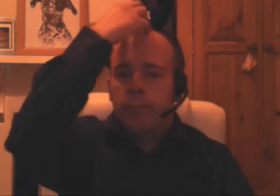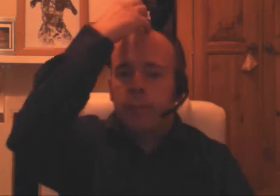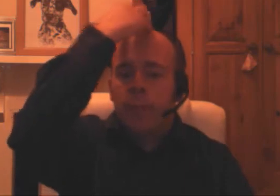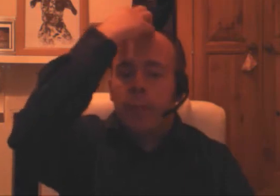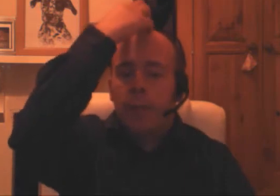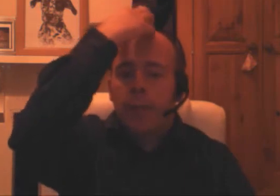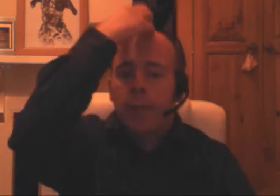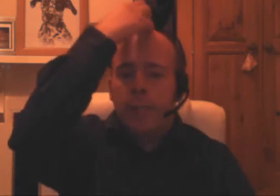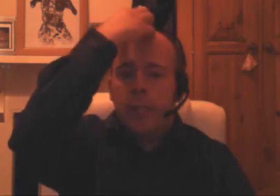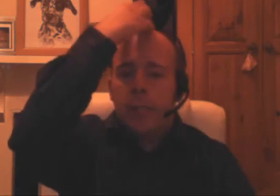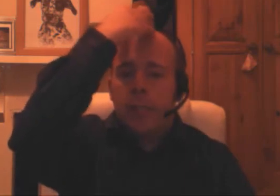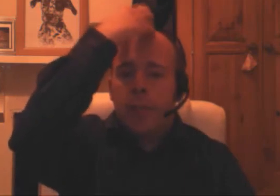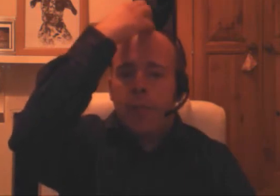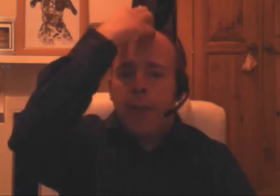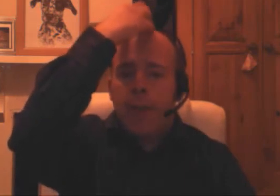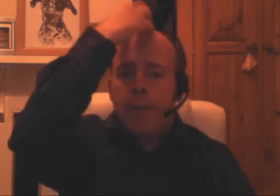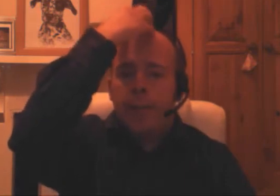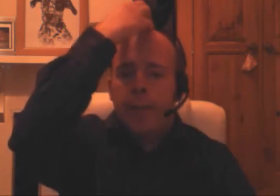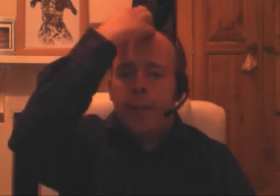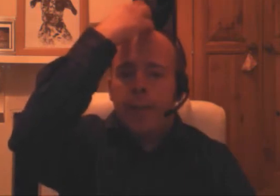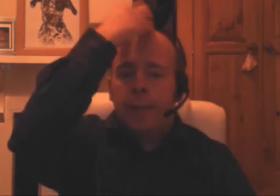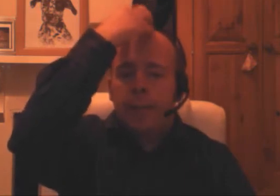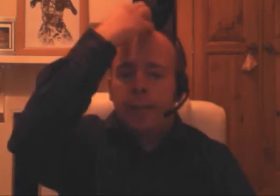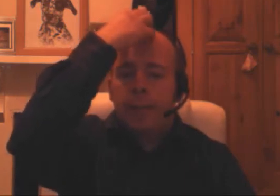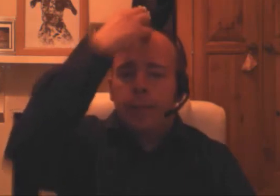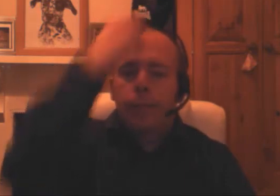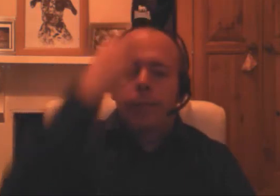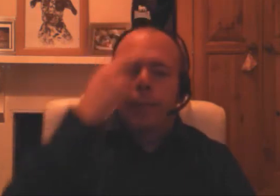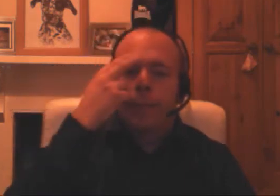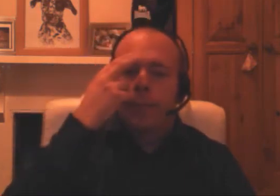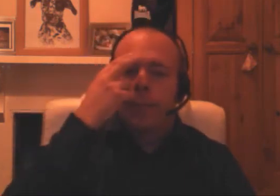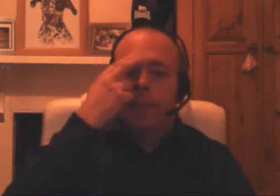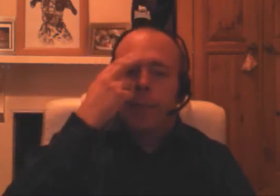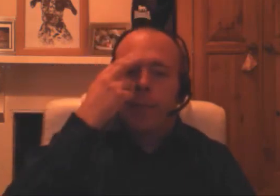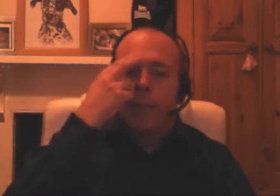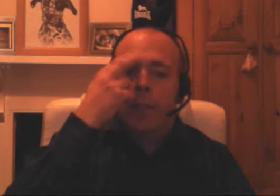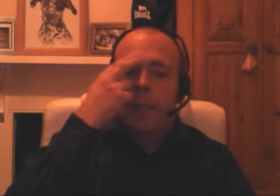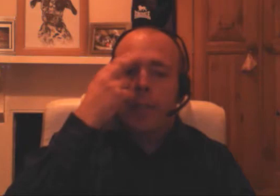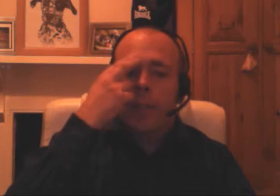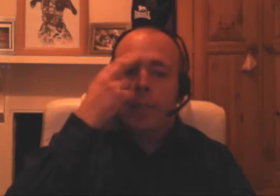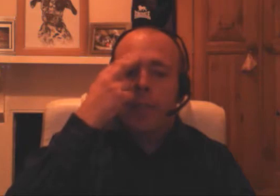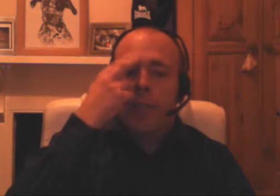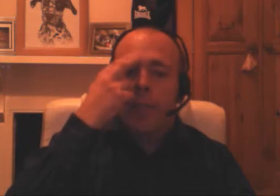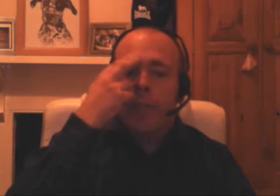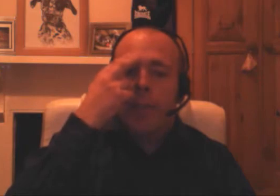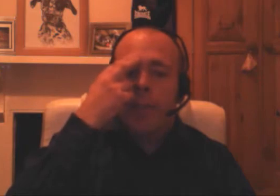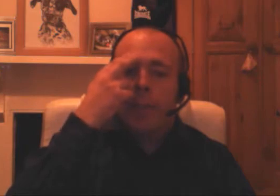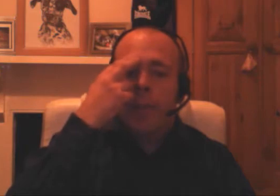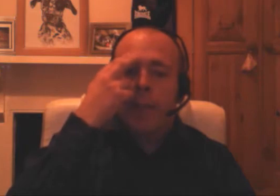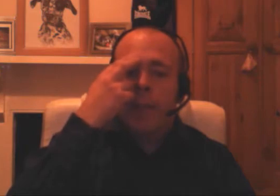this still remaining feeling of panic.